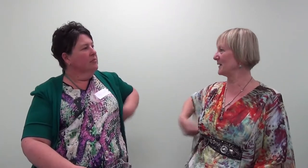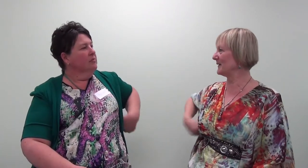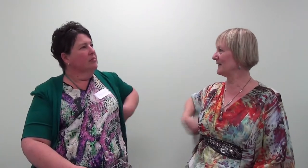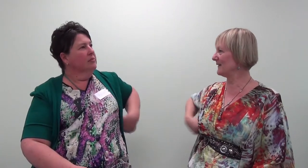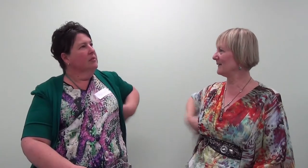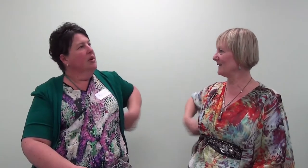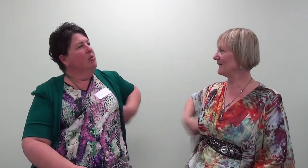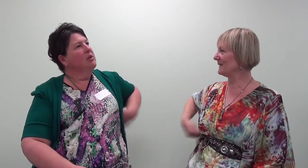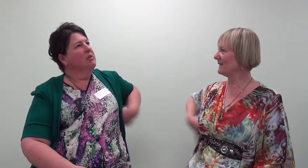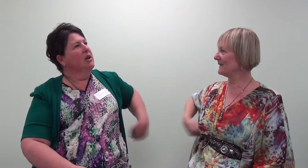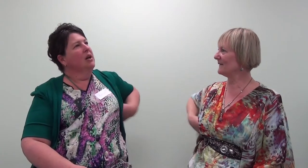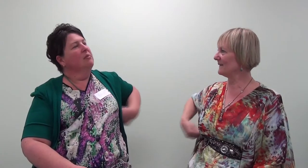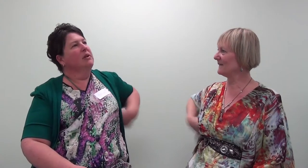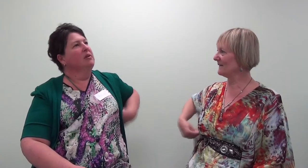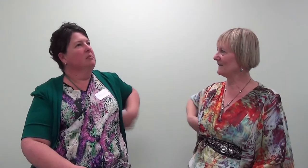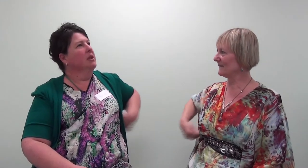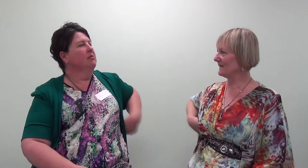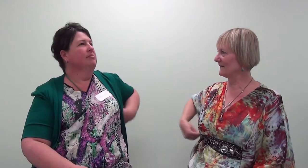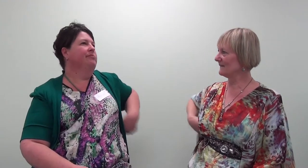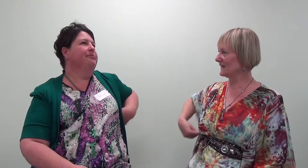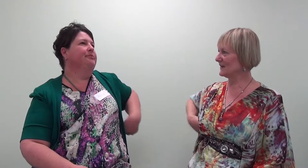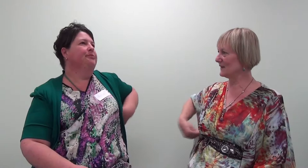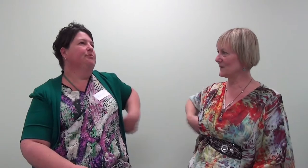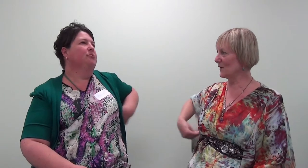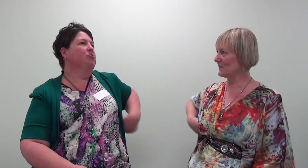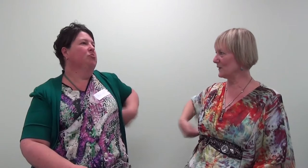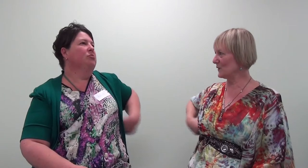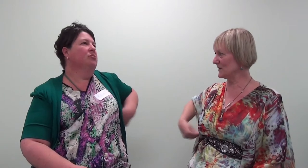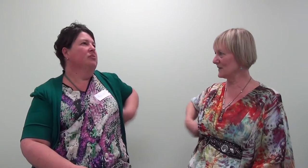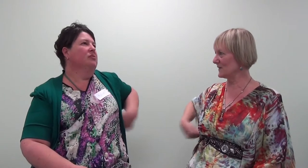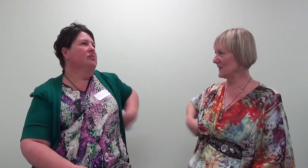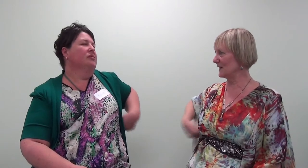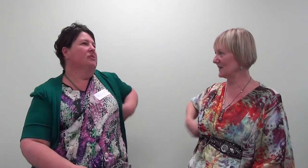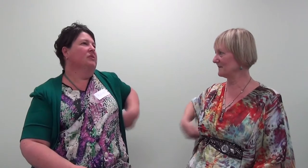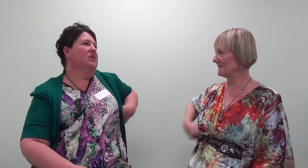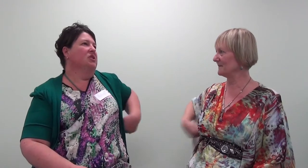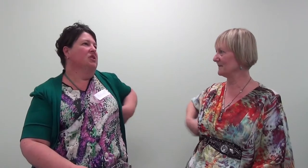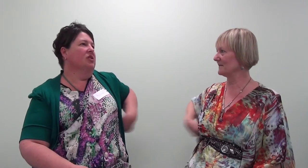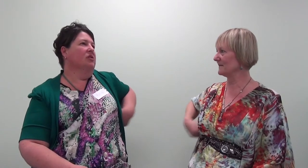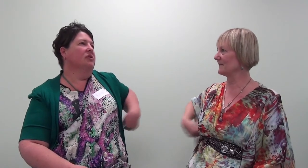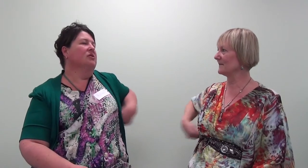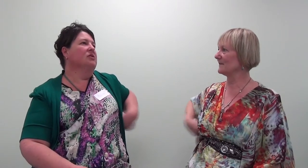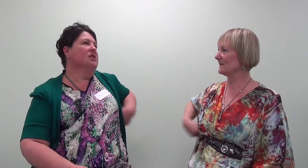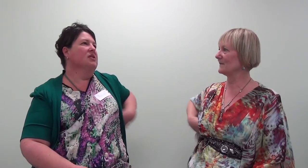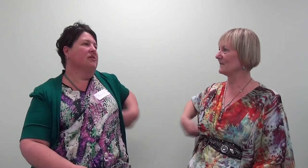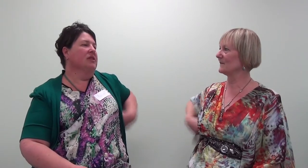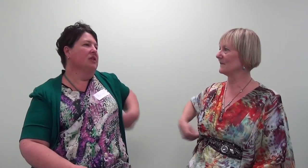to dissolve the nauseous feeling. Dissolving the nauseous feeling.